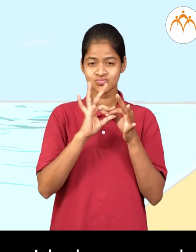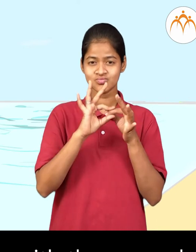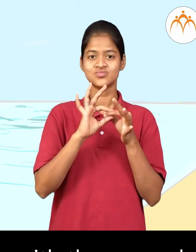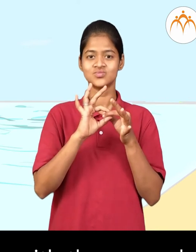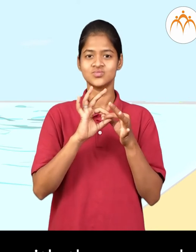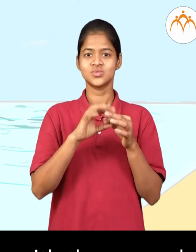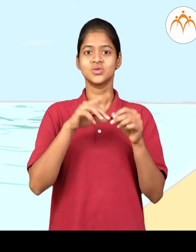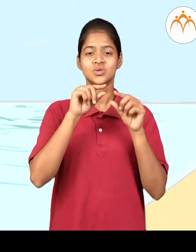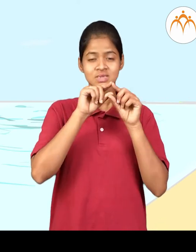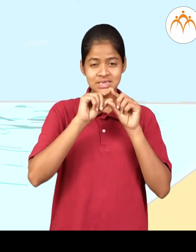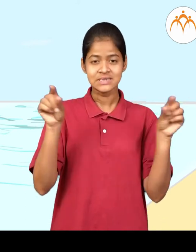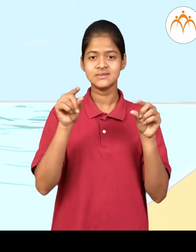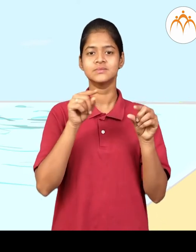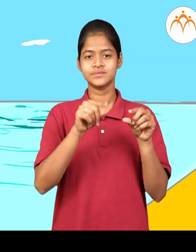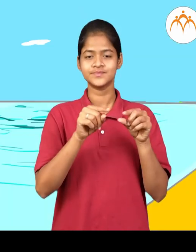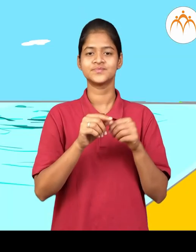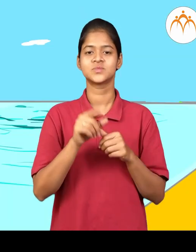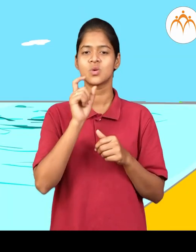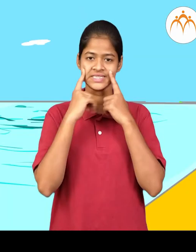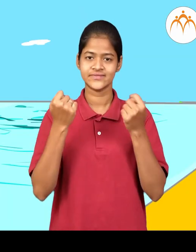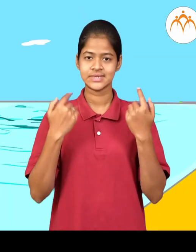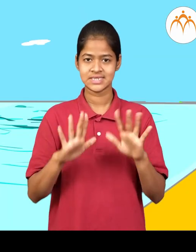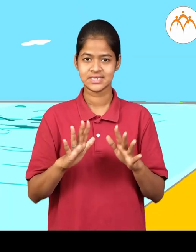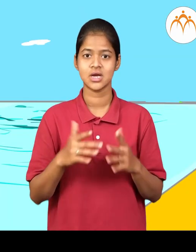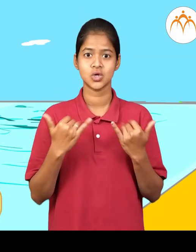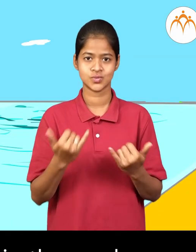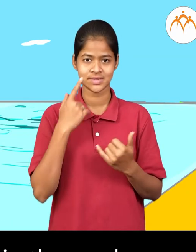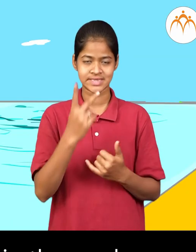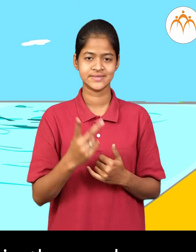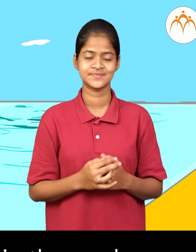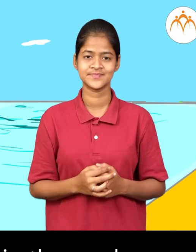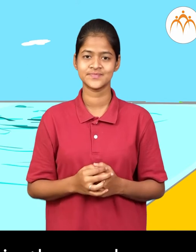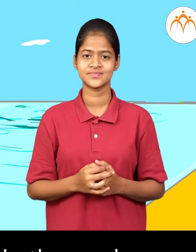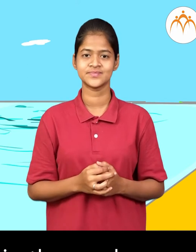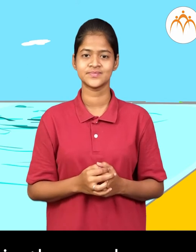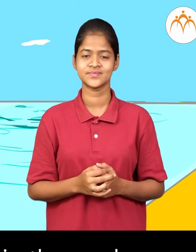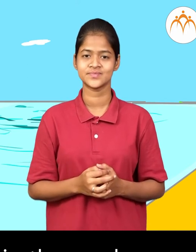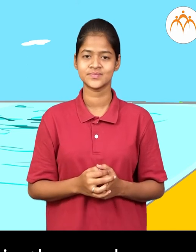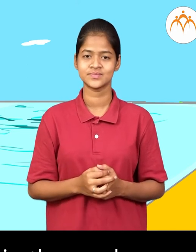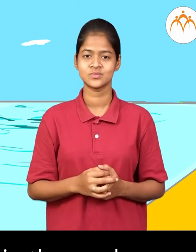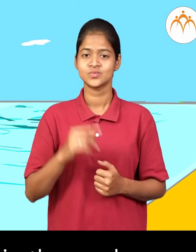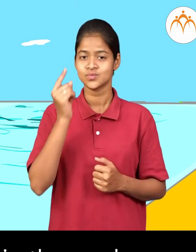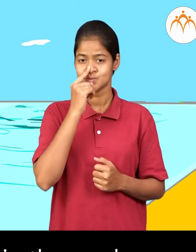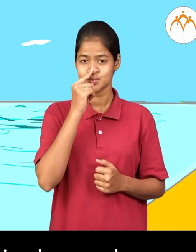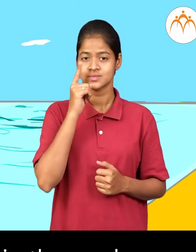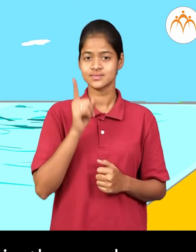now look here a girl is swimming in the pool